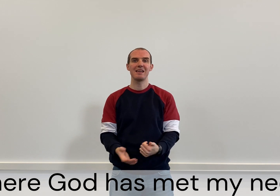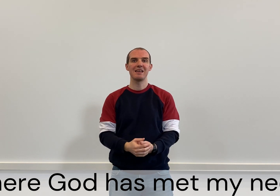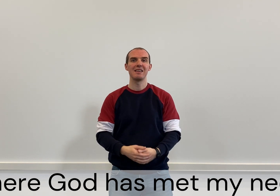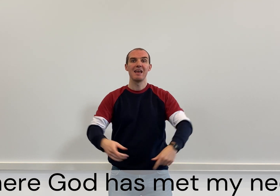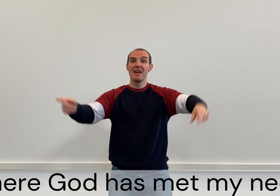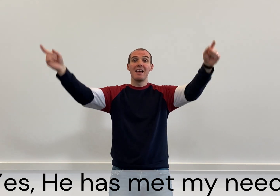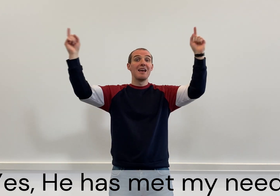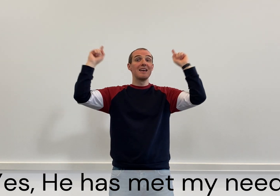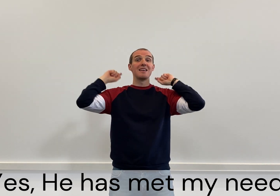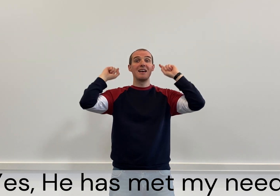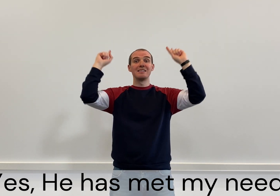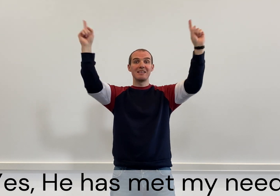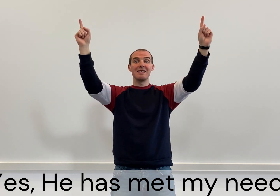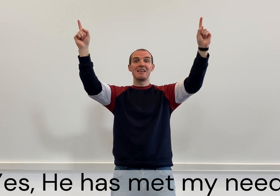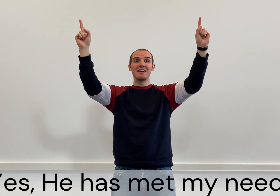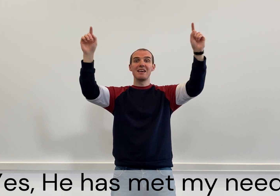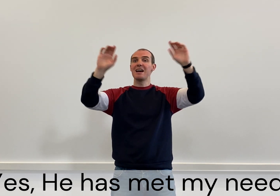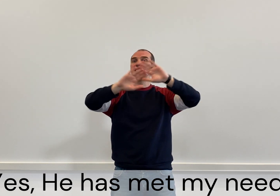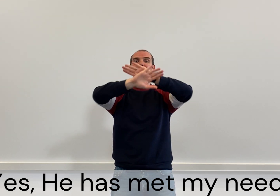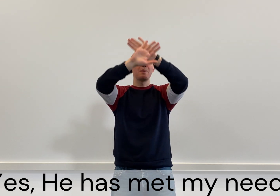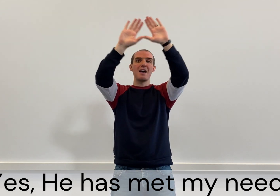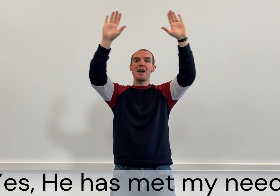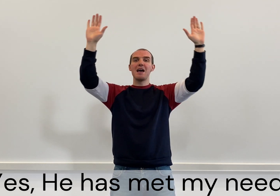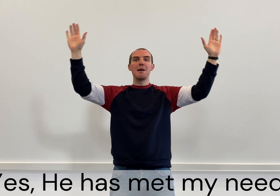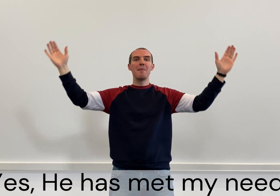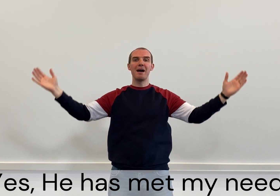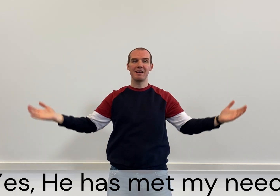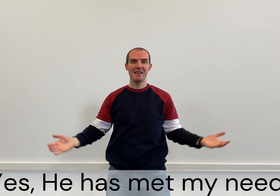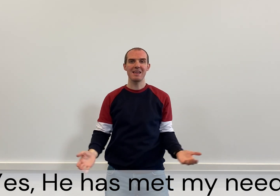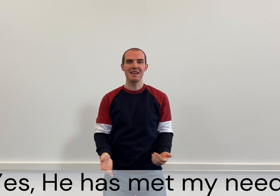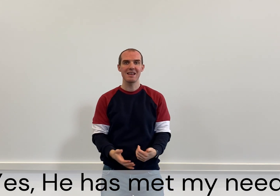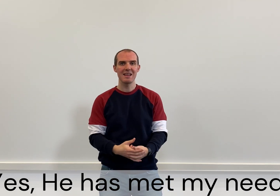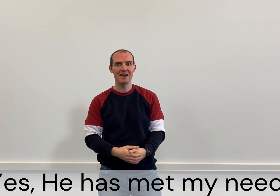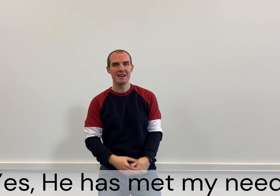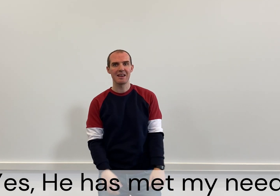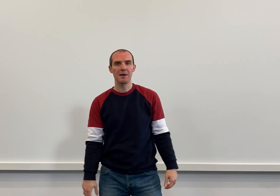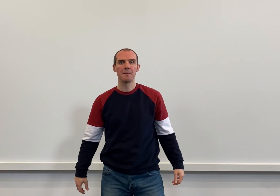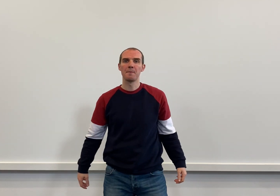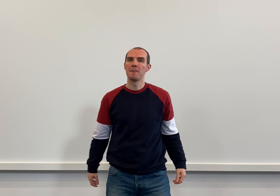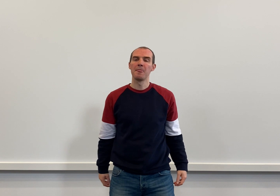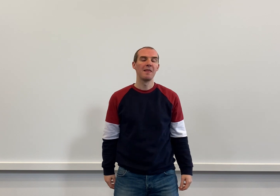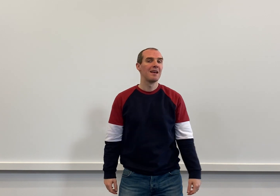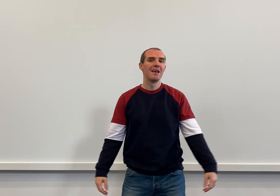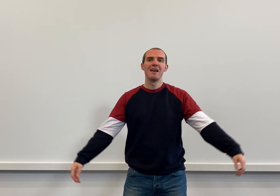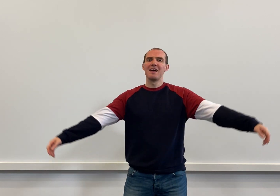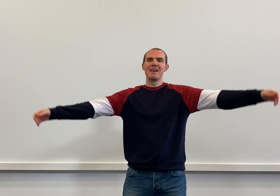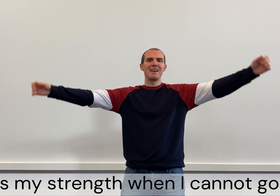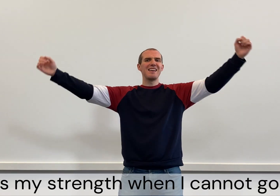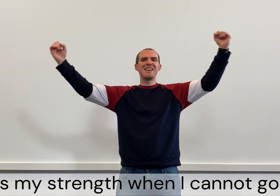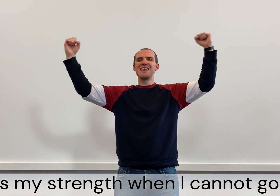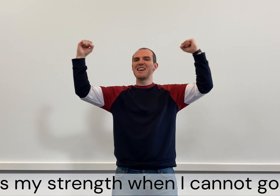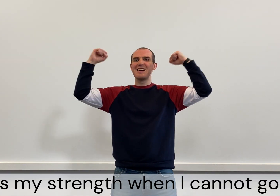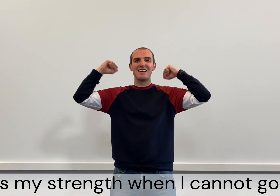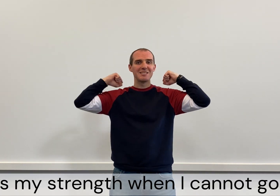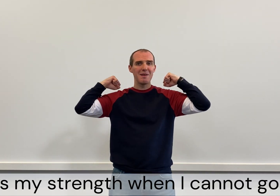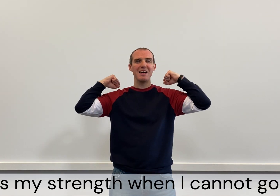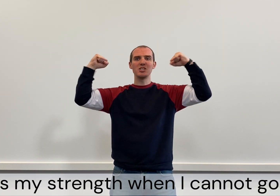Yes, has led my need. He is my